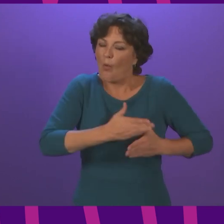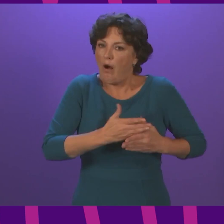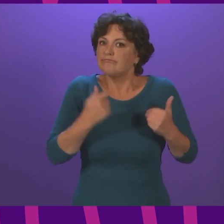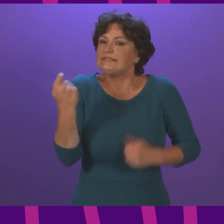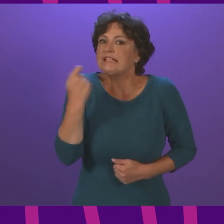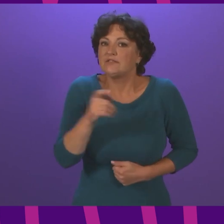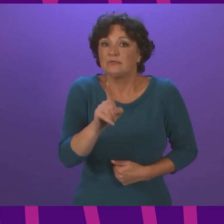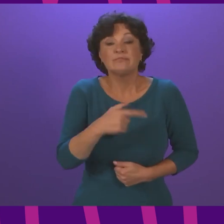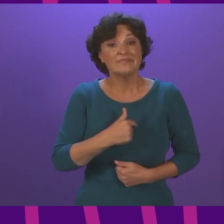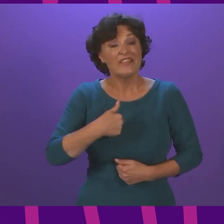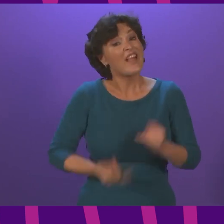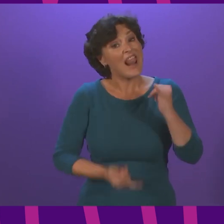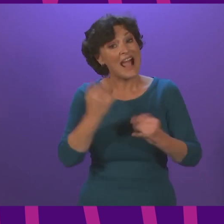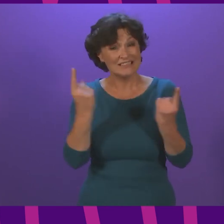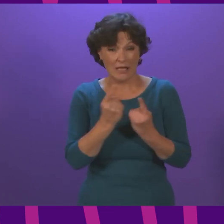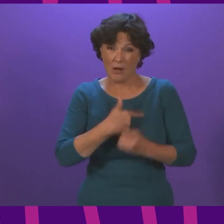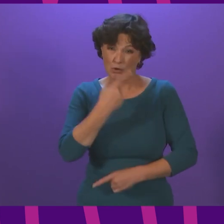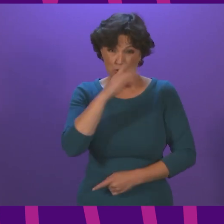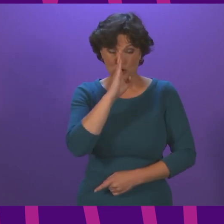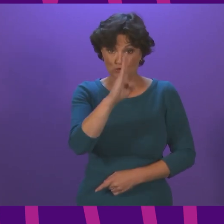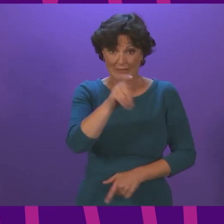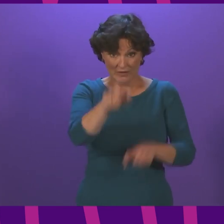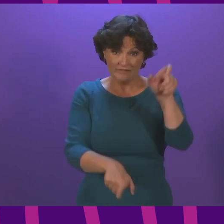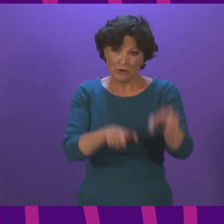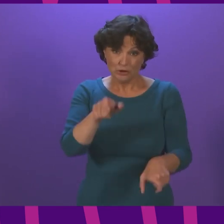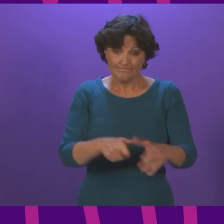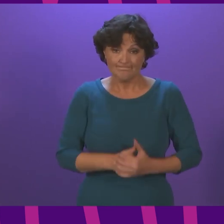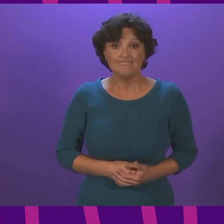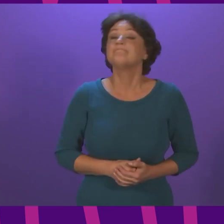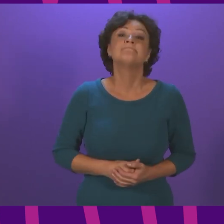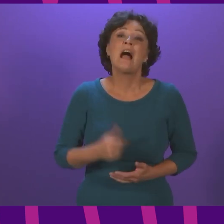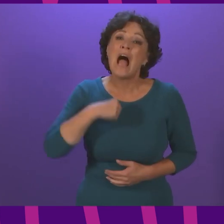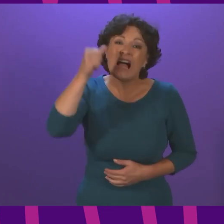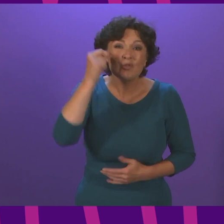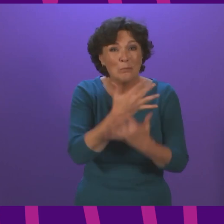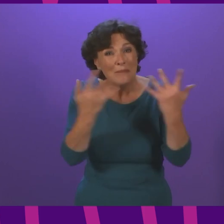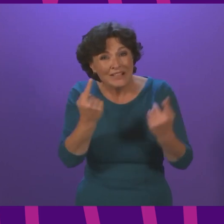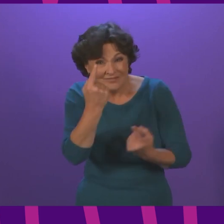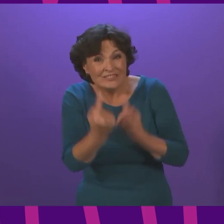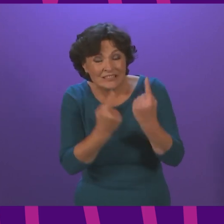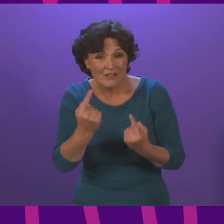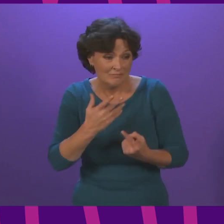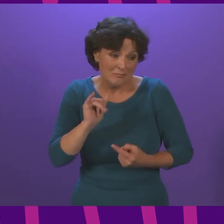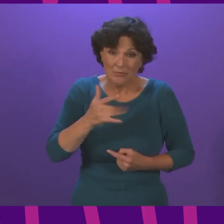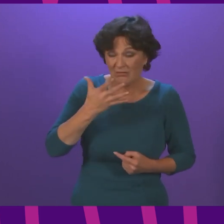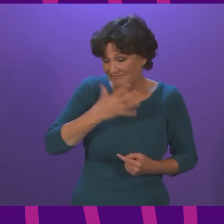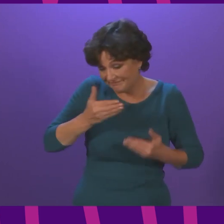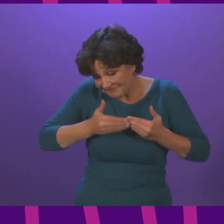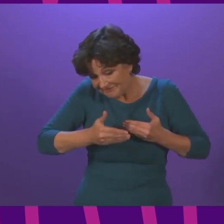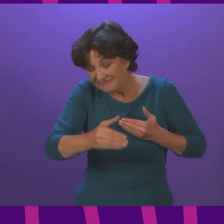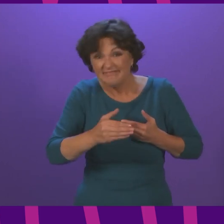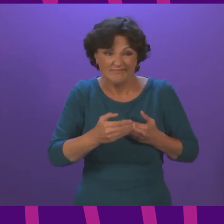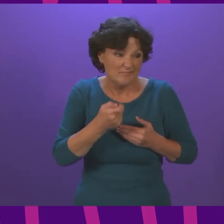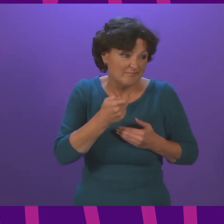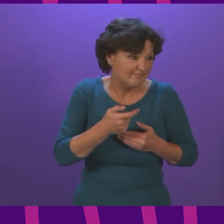is address to individuals rather than to businesses. There will be many of us who at some point in the coming months will want to attend a concert